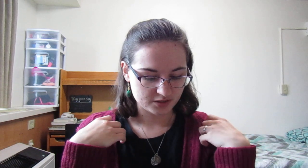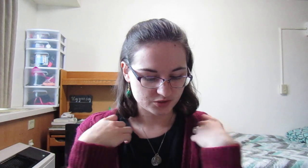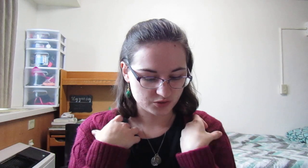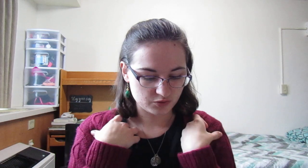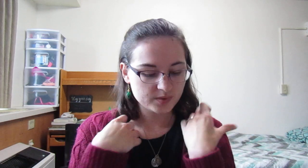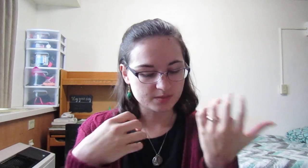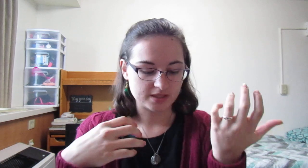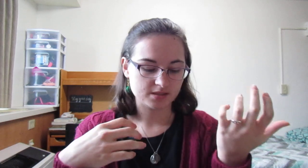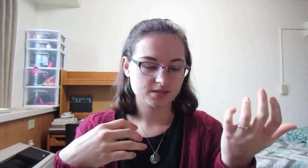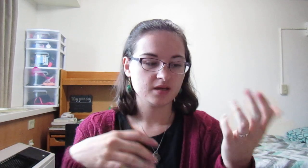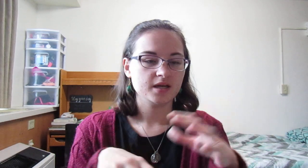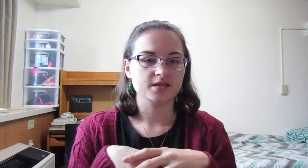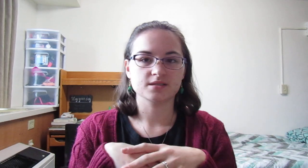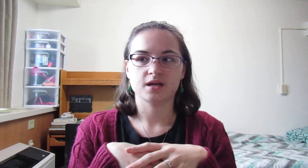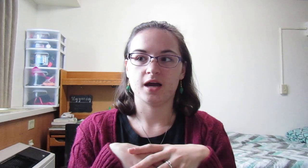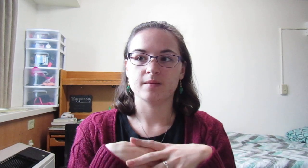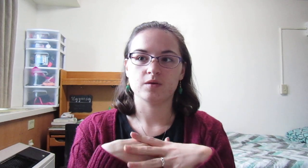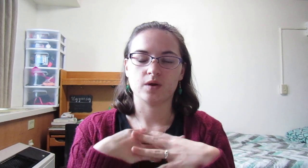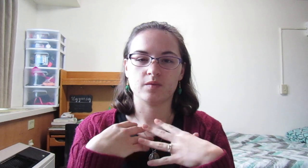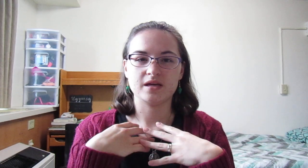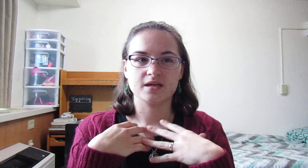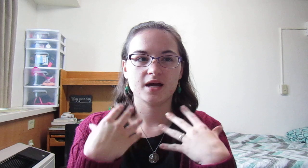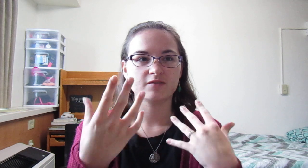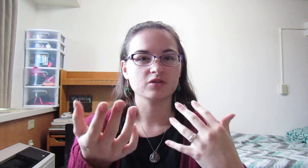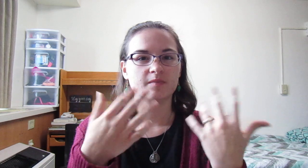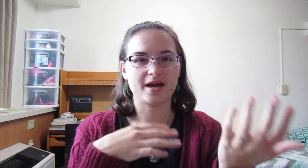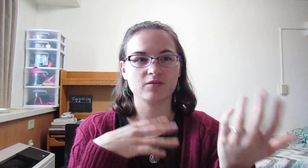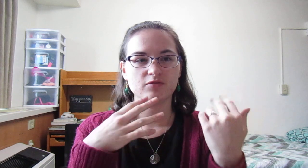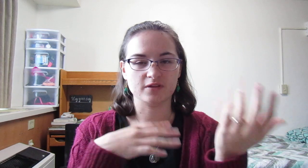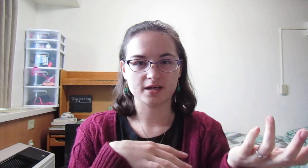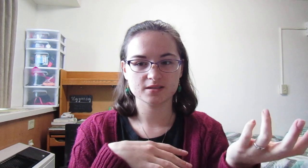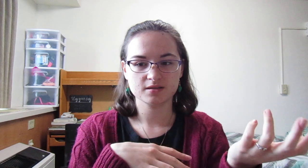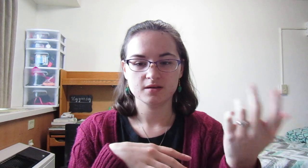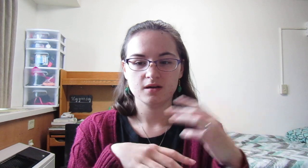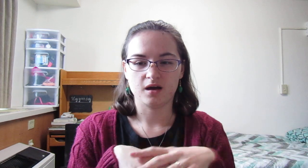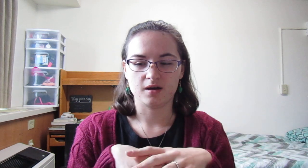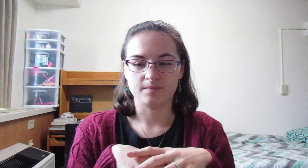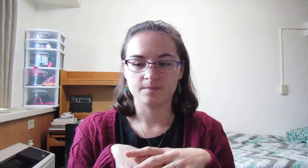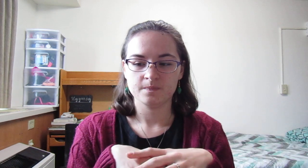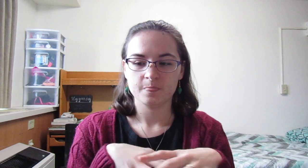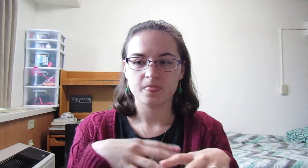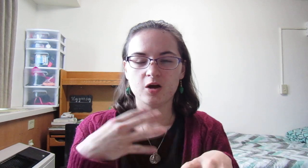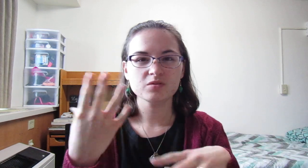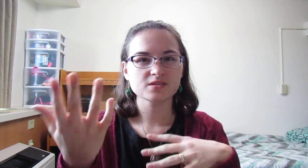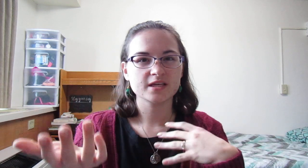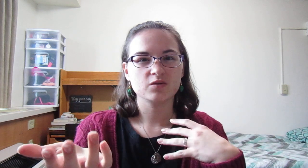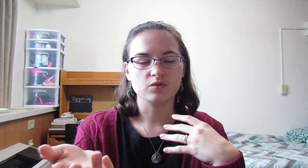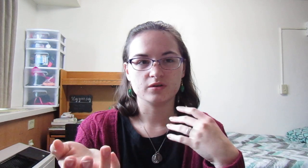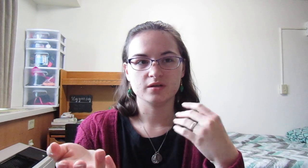and so Christmas is a time where we kind of look back and reflect, um, almost like you would